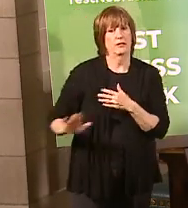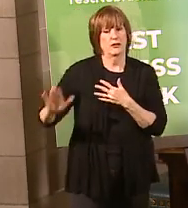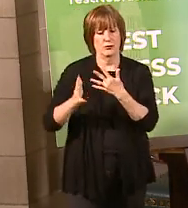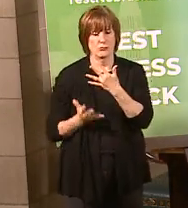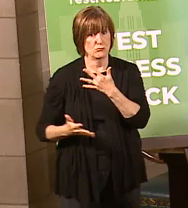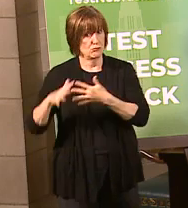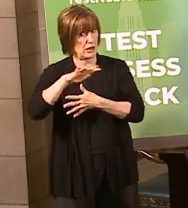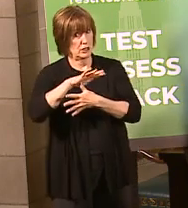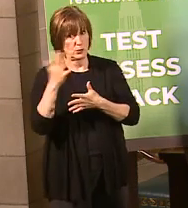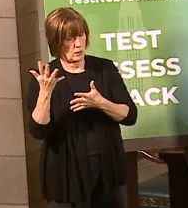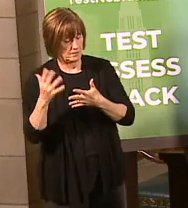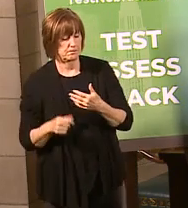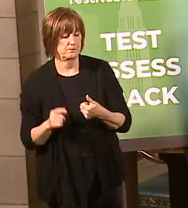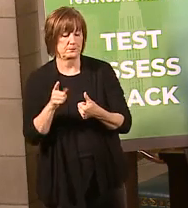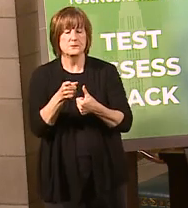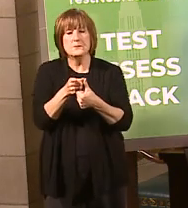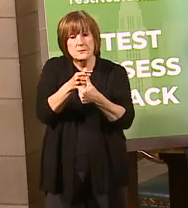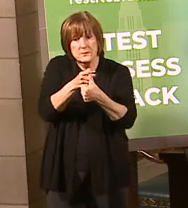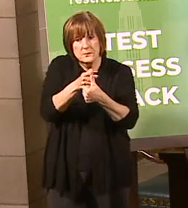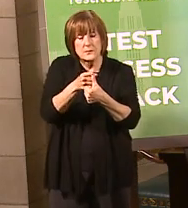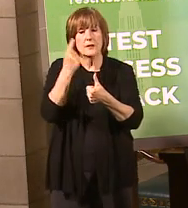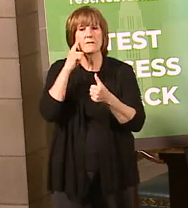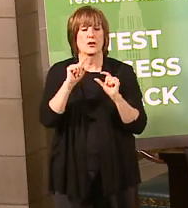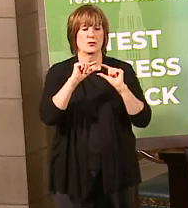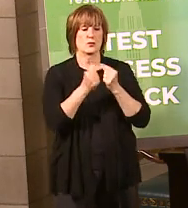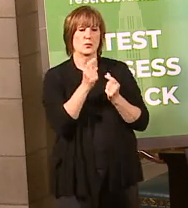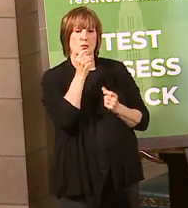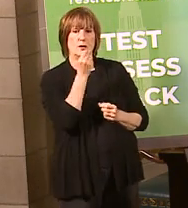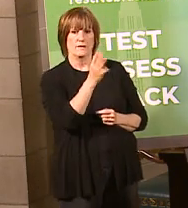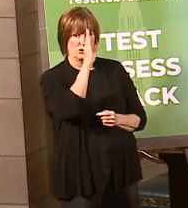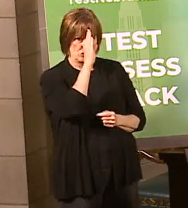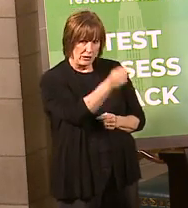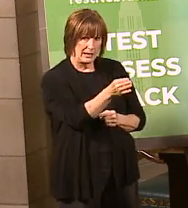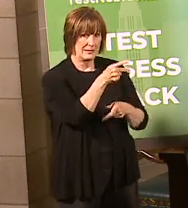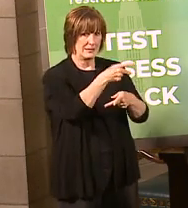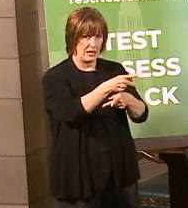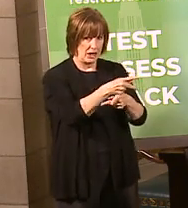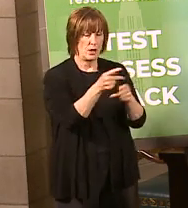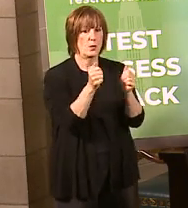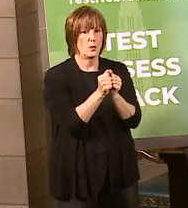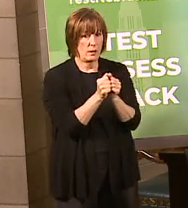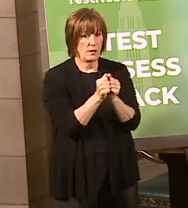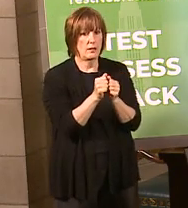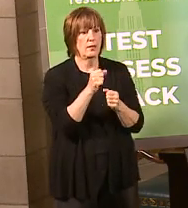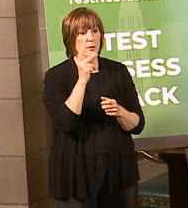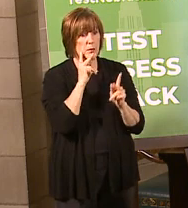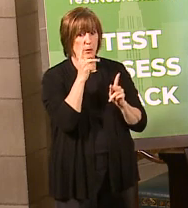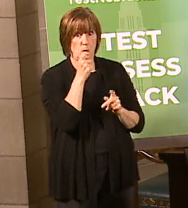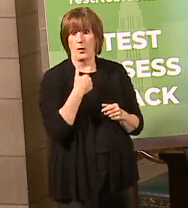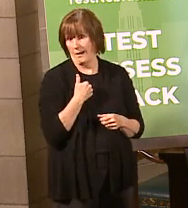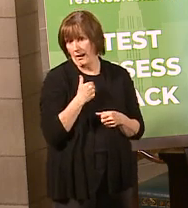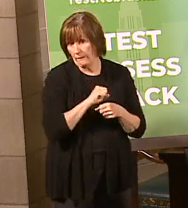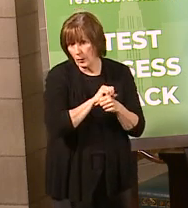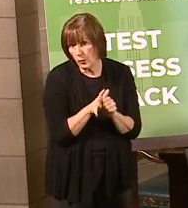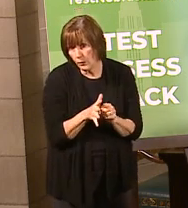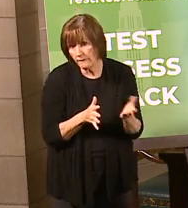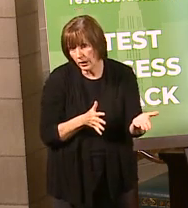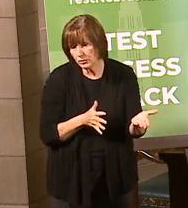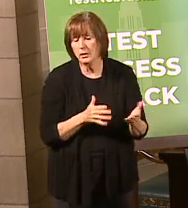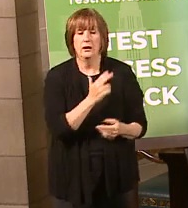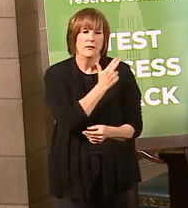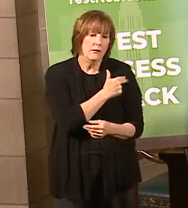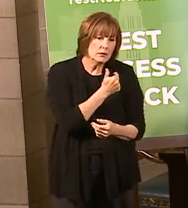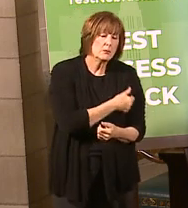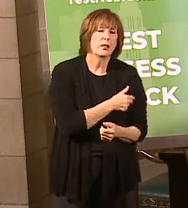and the priority is first for groups that provide direct care to people with coronavirus, right? So we're talking about